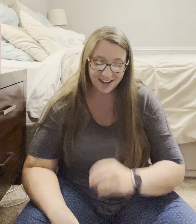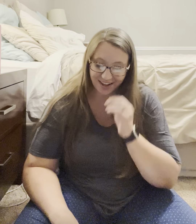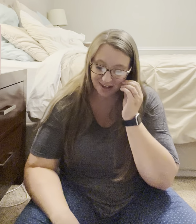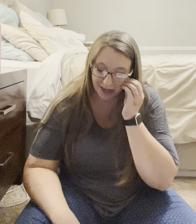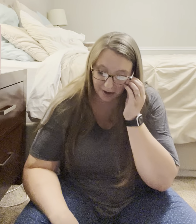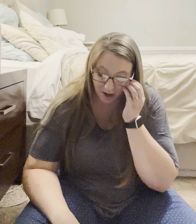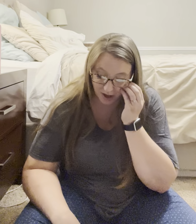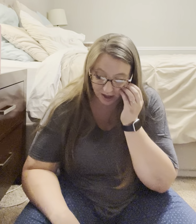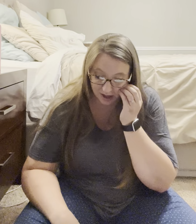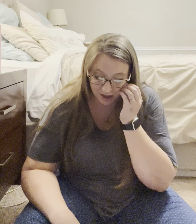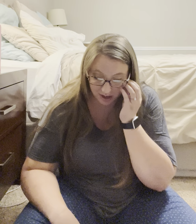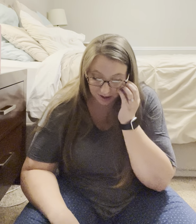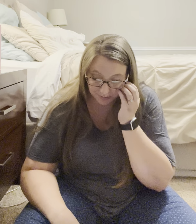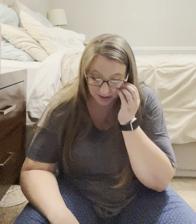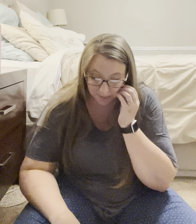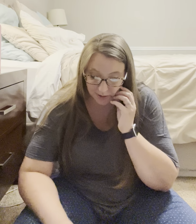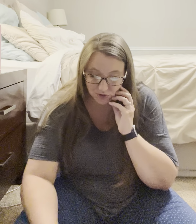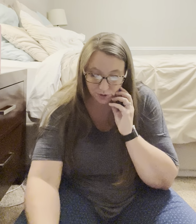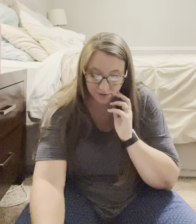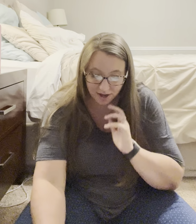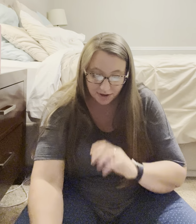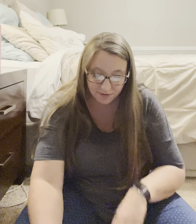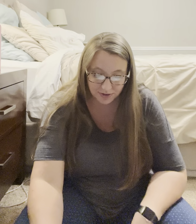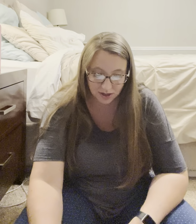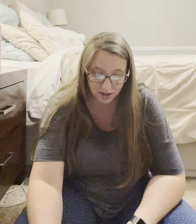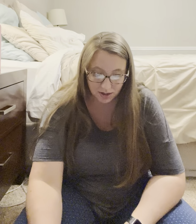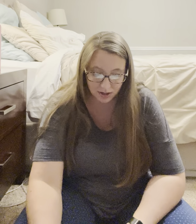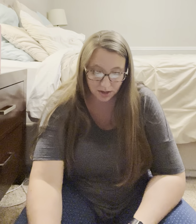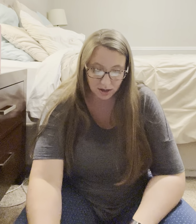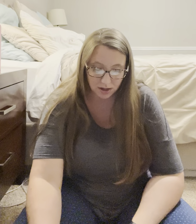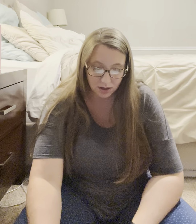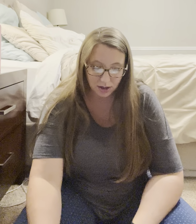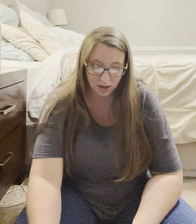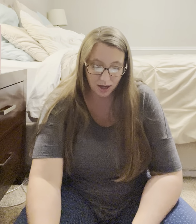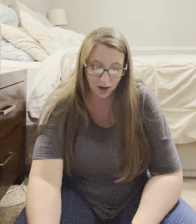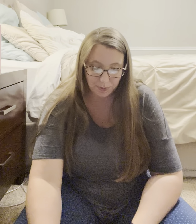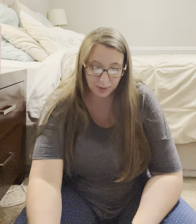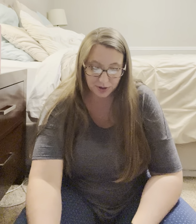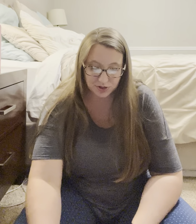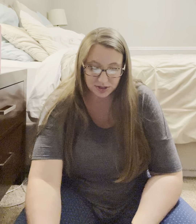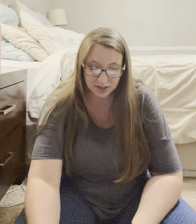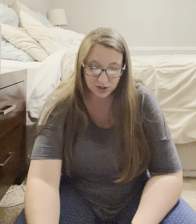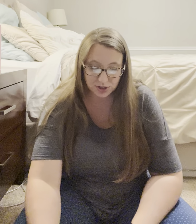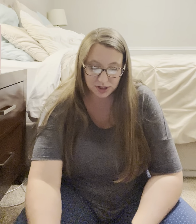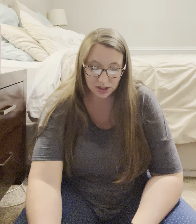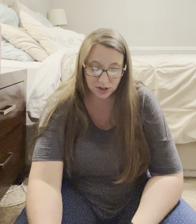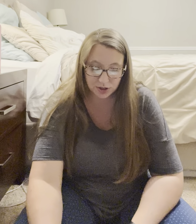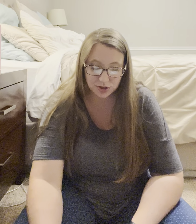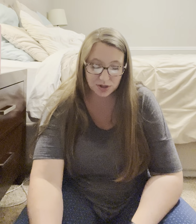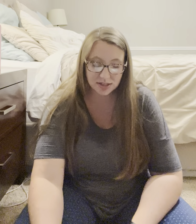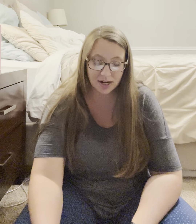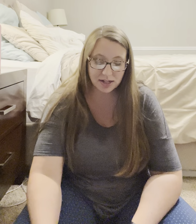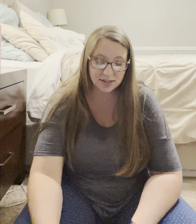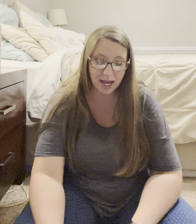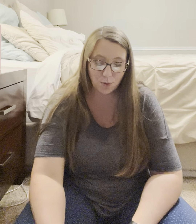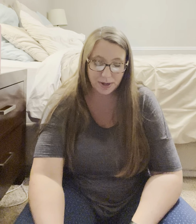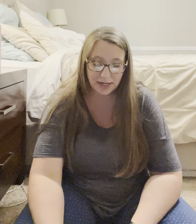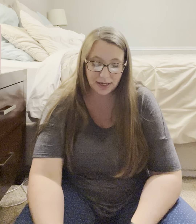Okay. top of page 45. How many brothers and sisters? So the sign is how many,